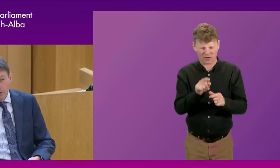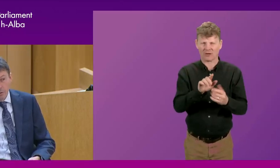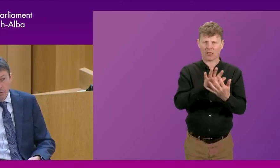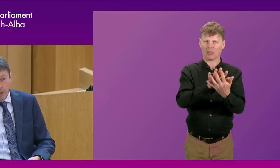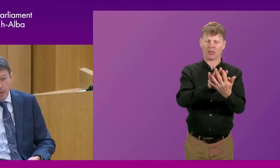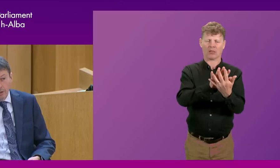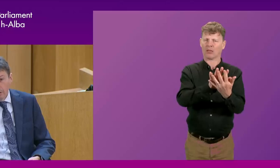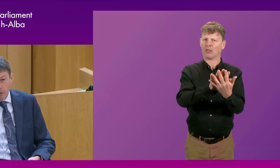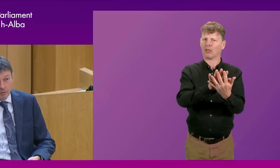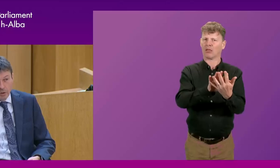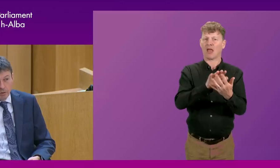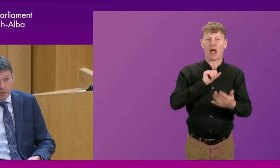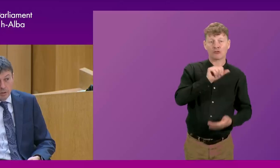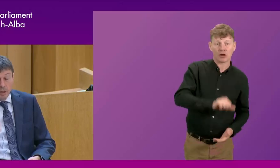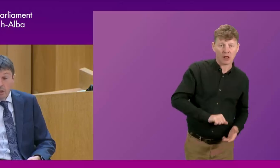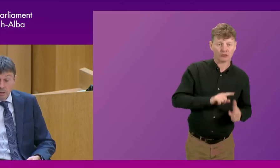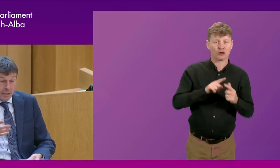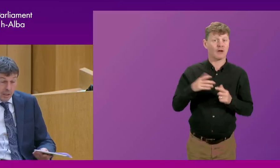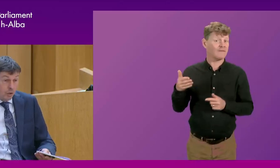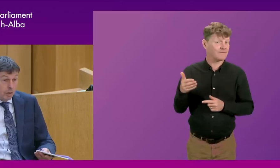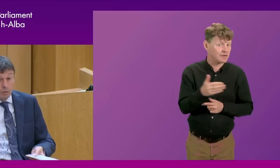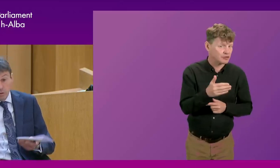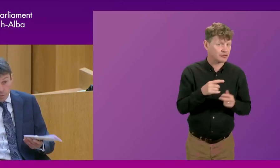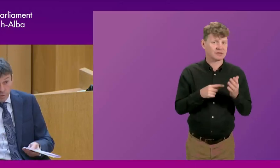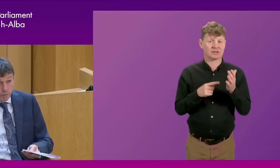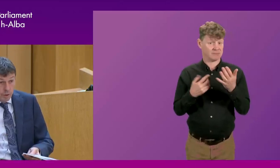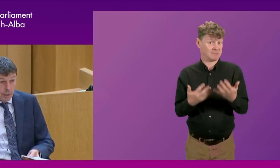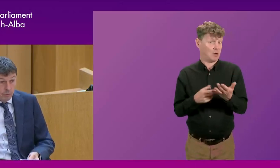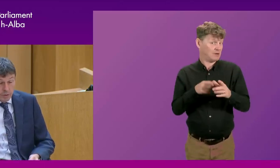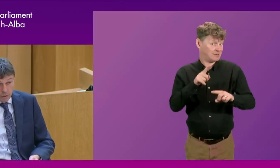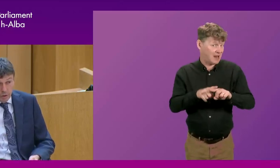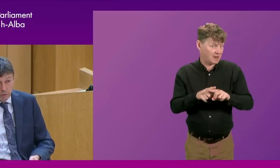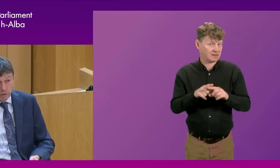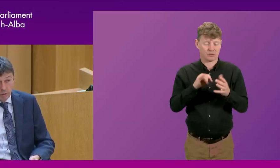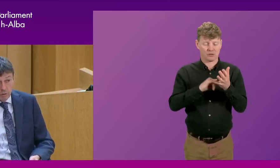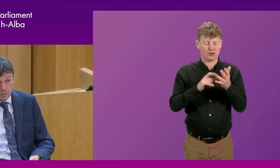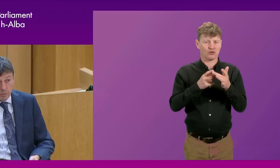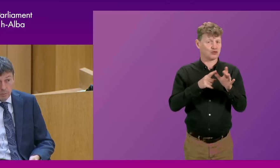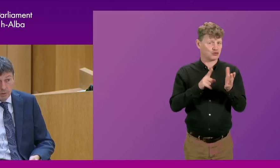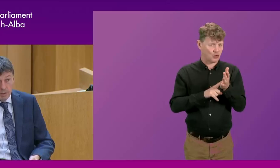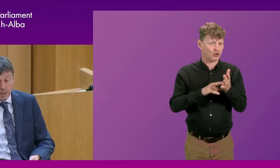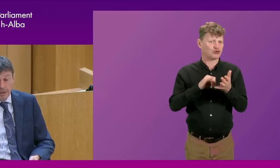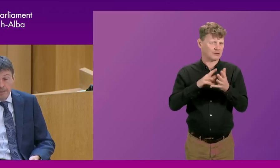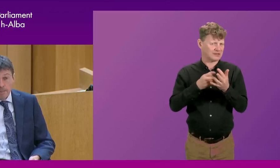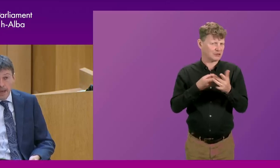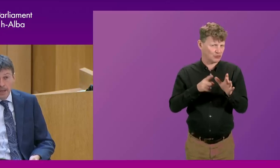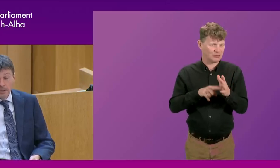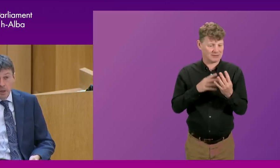attention. So agriculture, fisheries, taxation now, social security now, these are shared areas of responsibility.